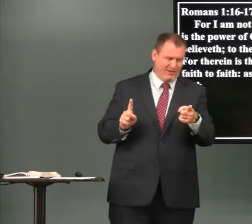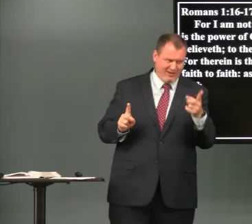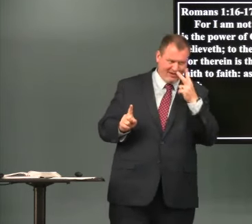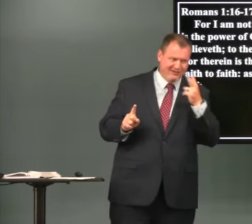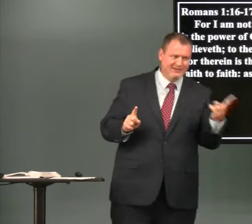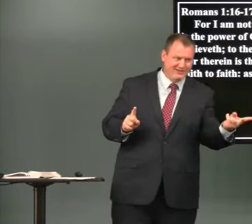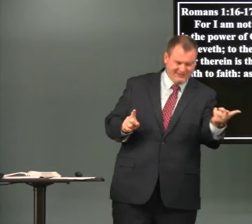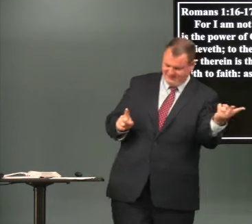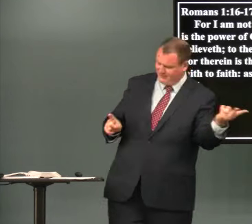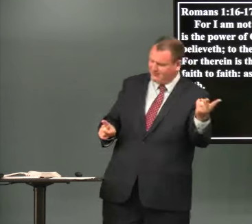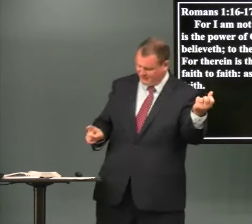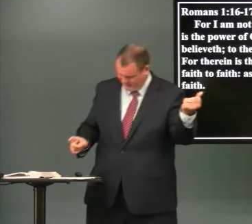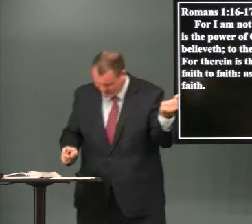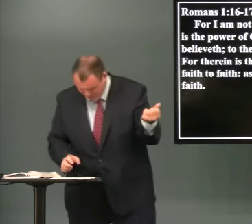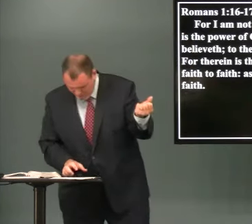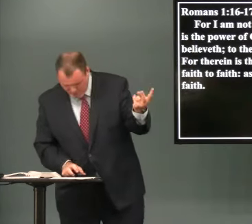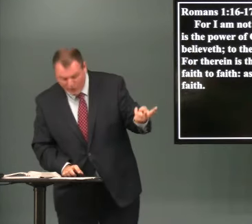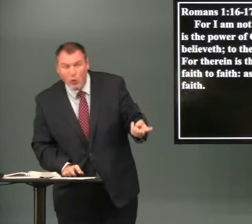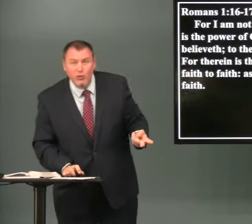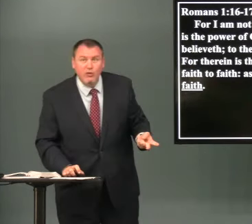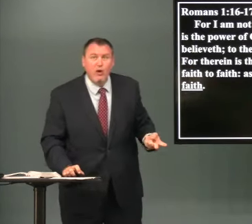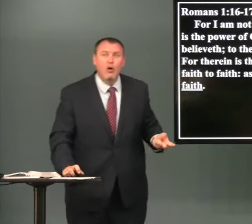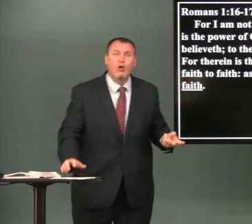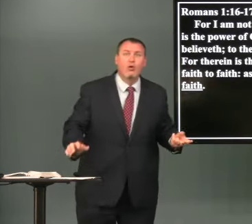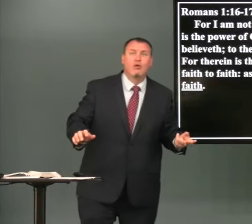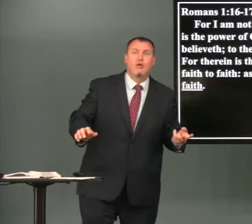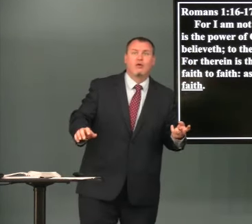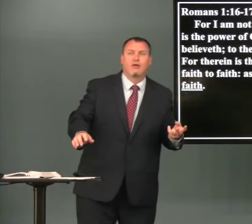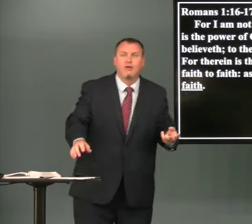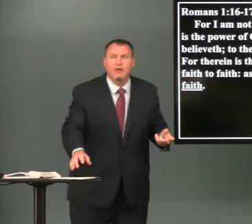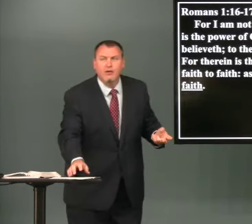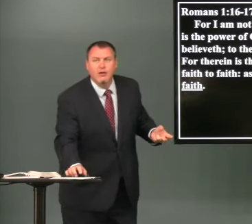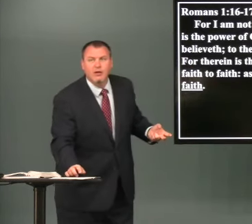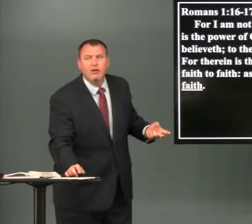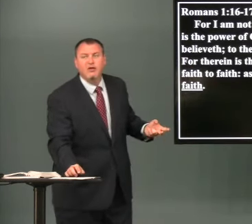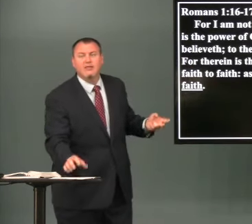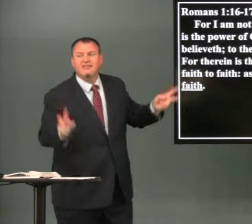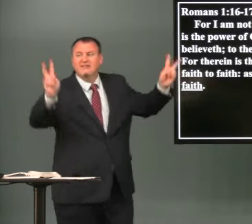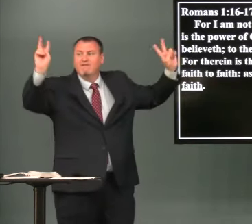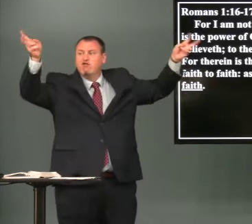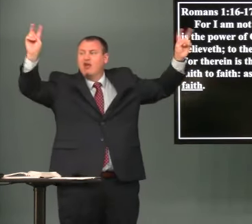I see many of you answering yes